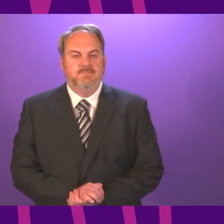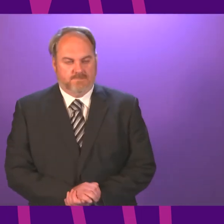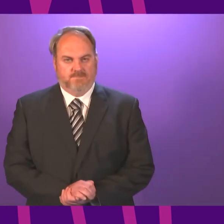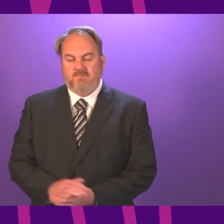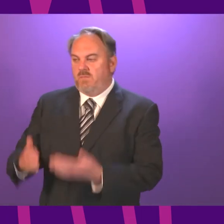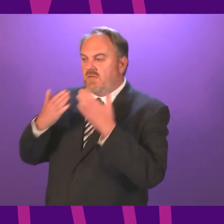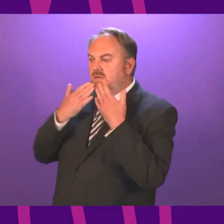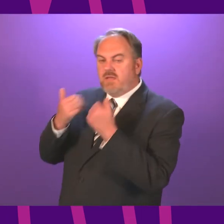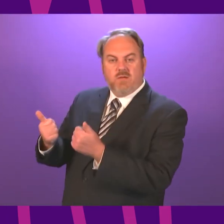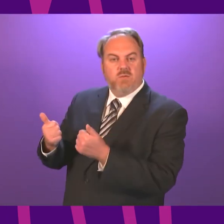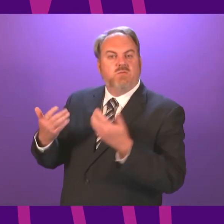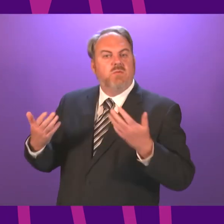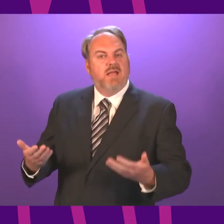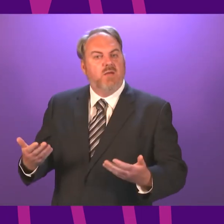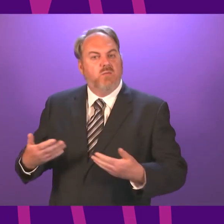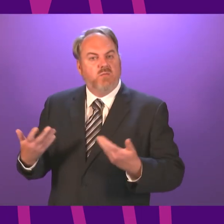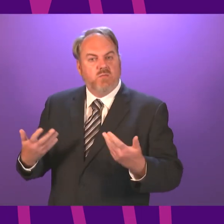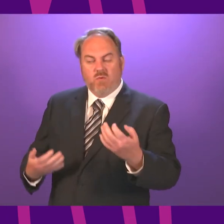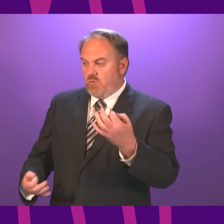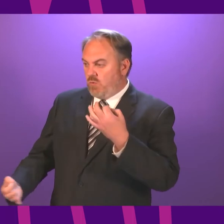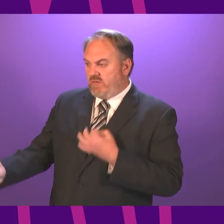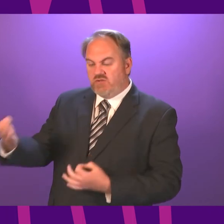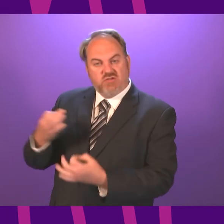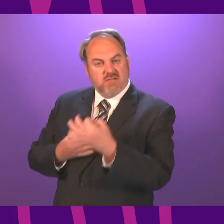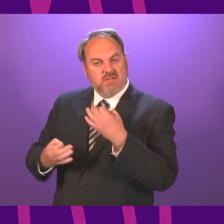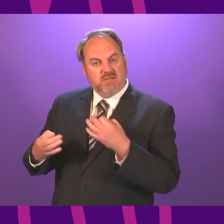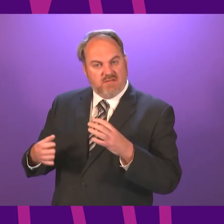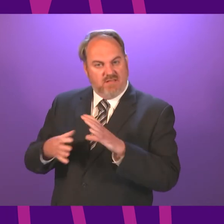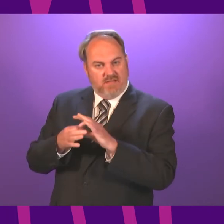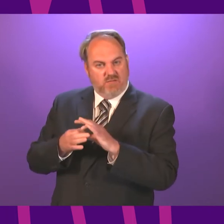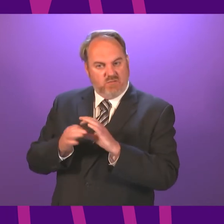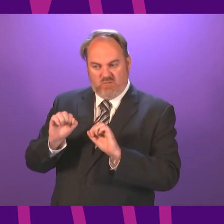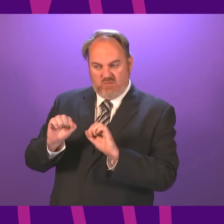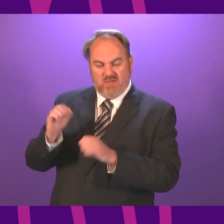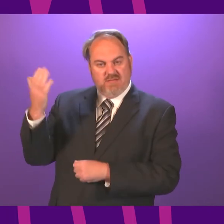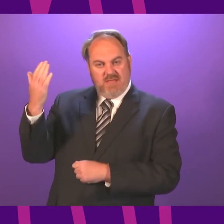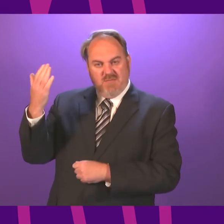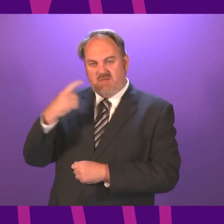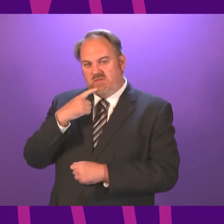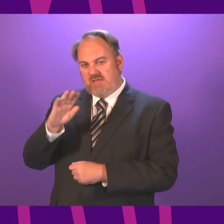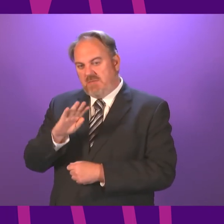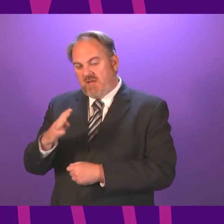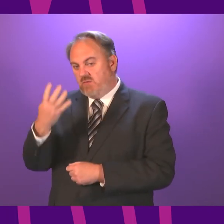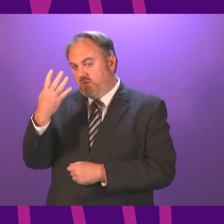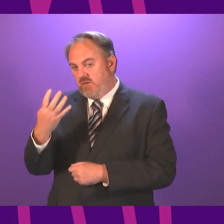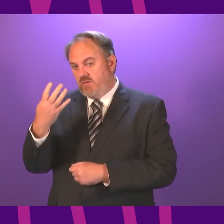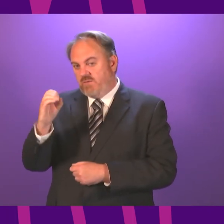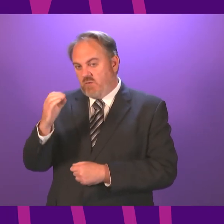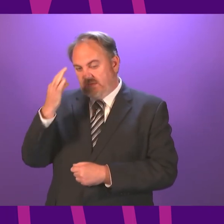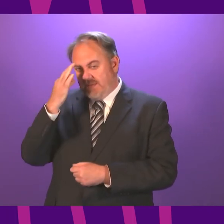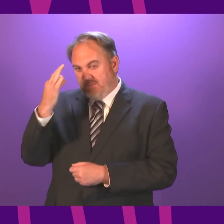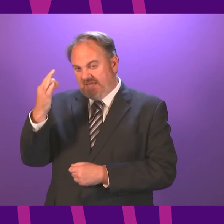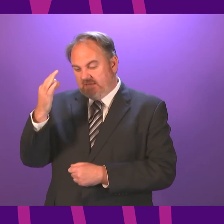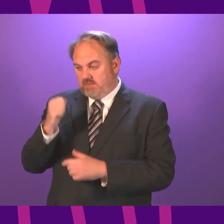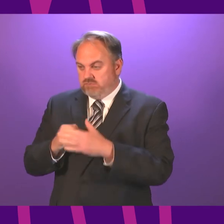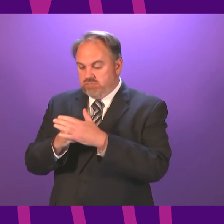Thank you. The First Minister will now take questions on the issues raised in her statement. I intend to allow around 40 minutes for questions, after